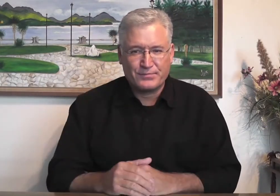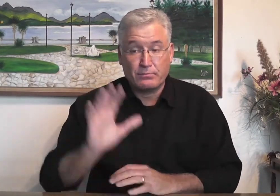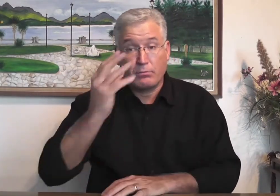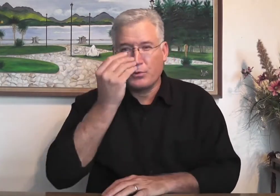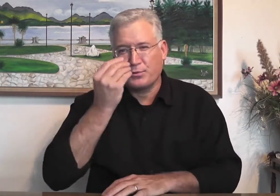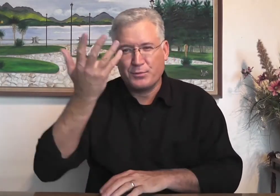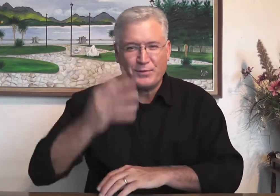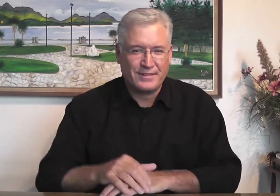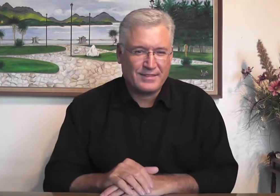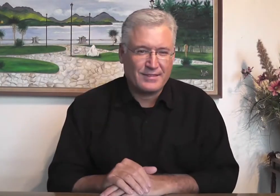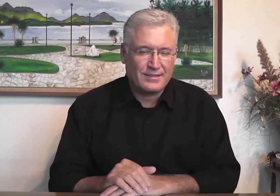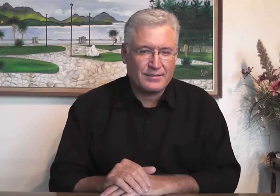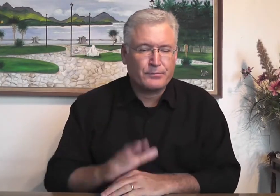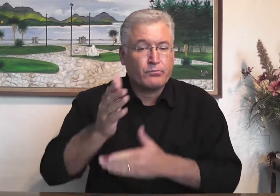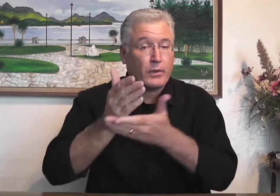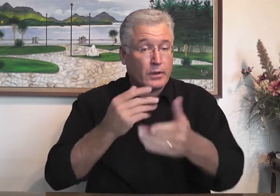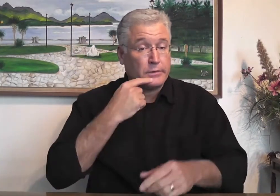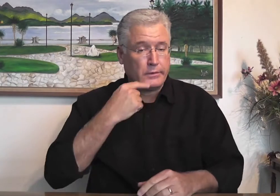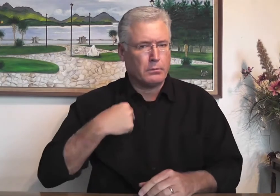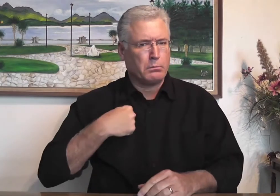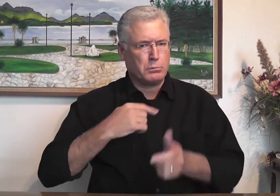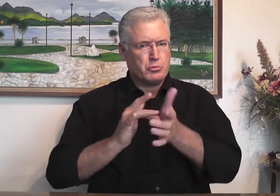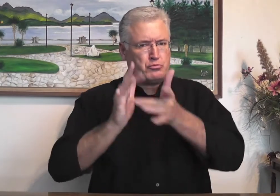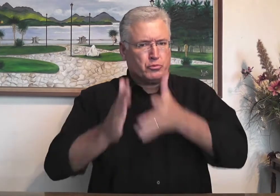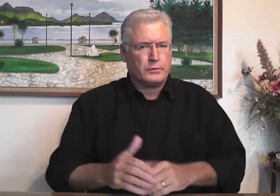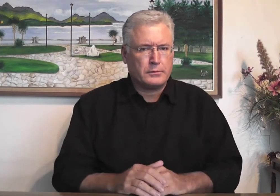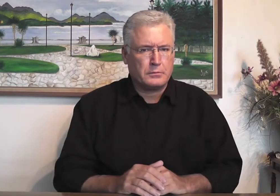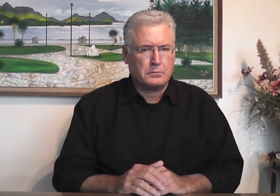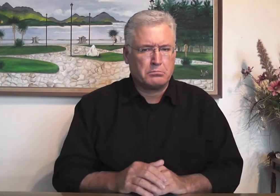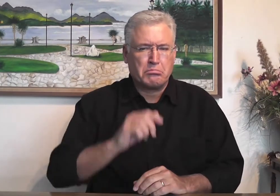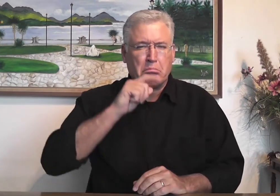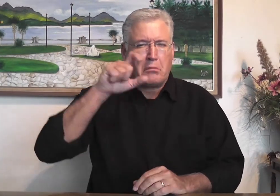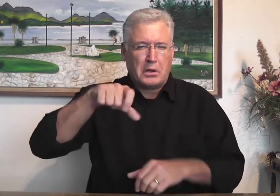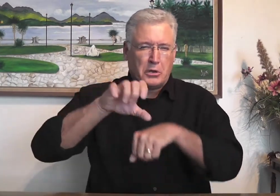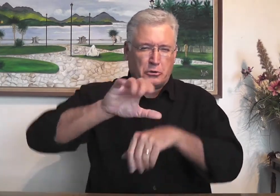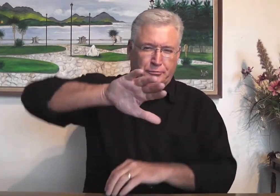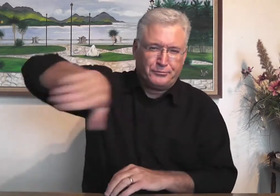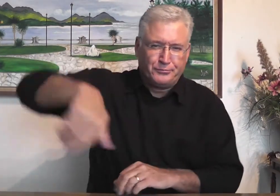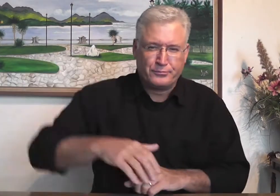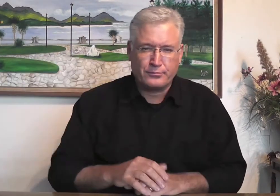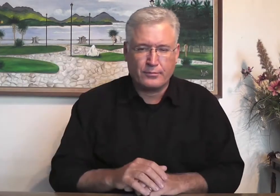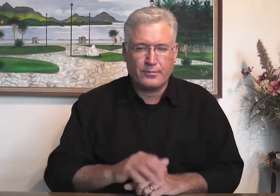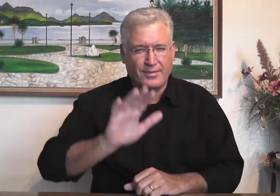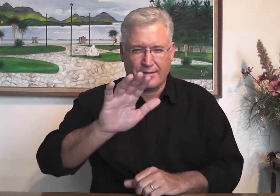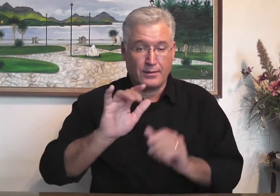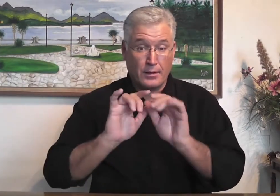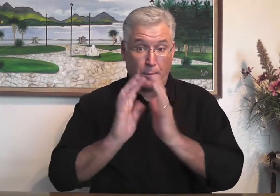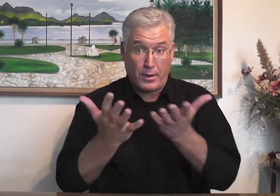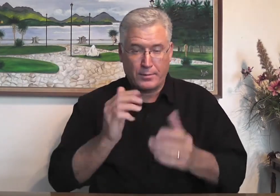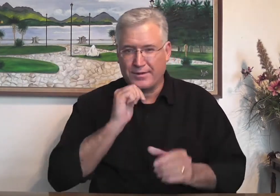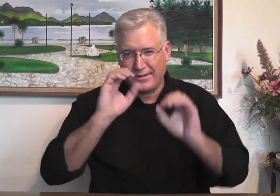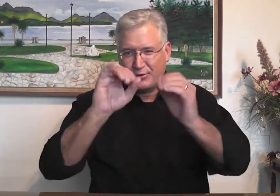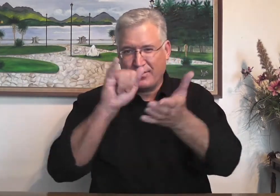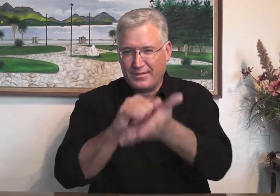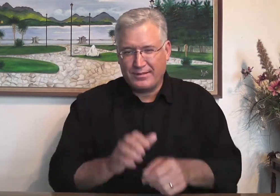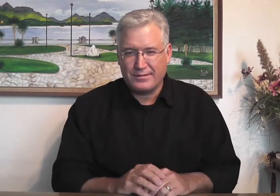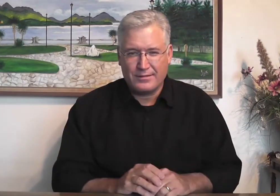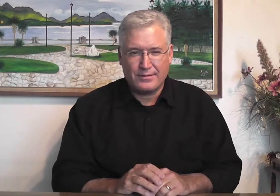local church and it's beautiful. Some people say, well, I'm a Christian, but I don't need to go to church. Well, the Bible